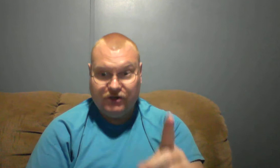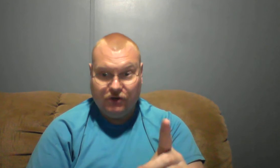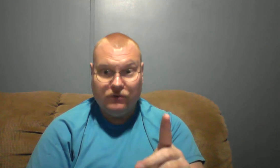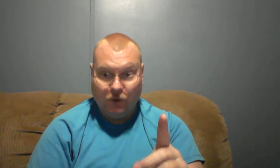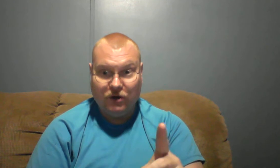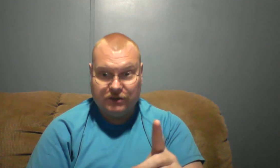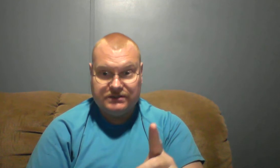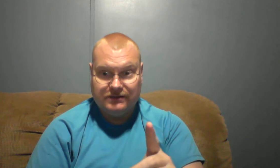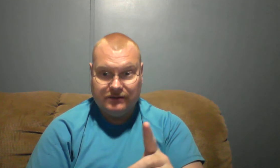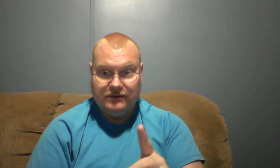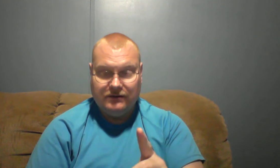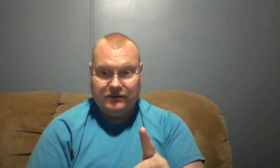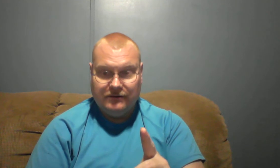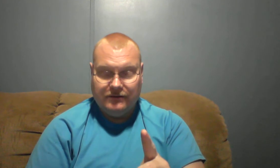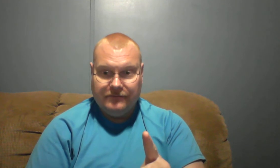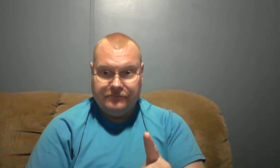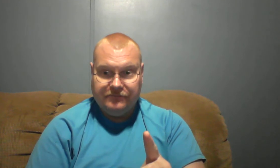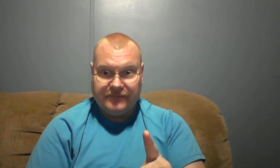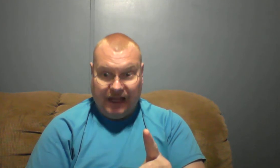do the works. Amen.